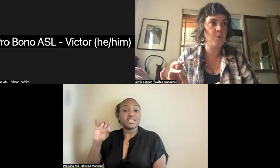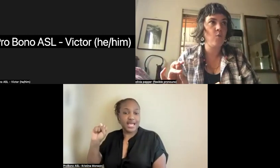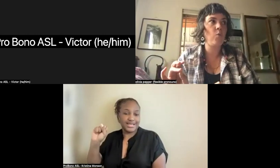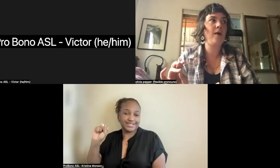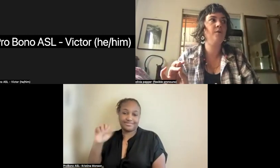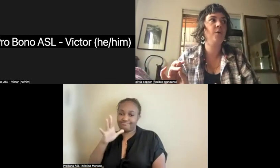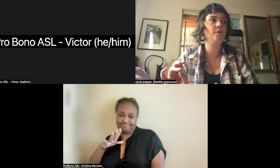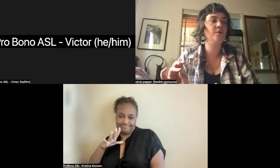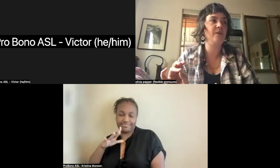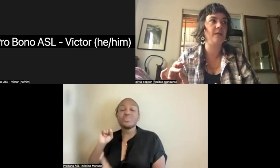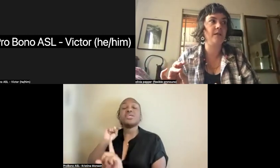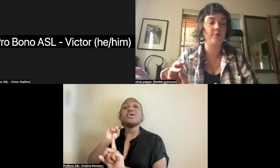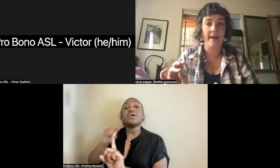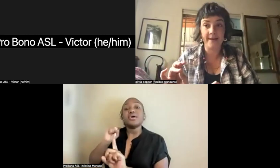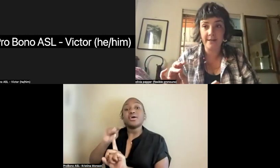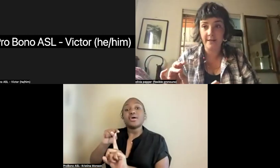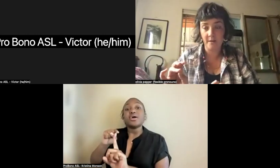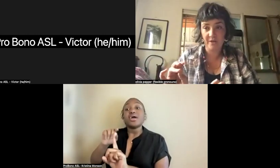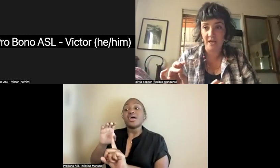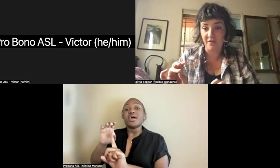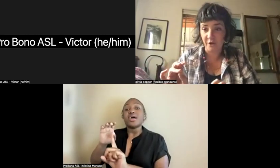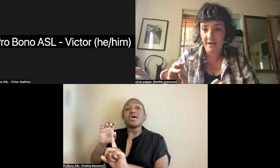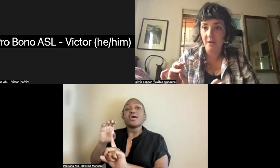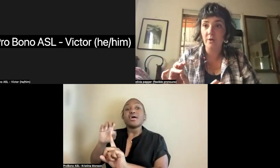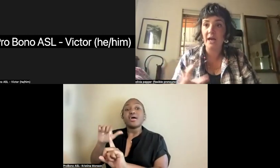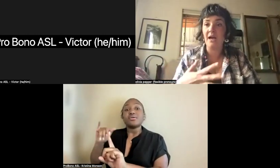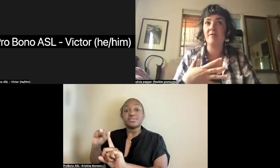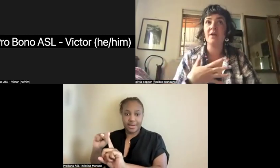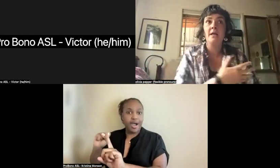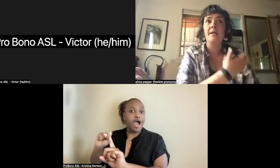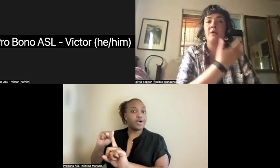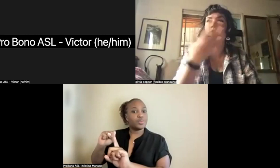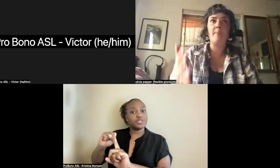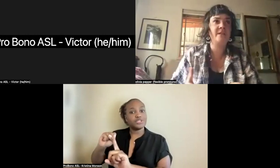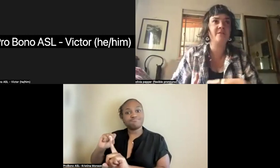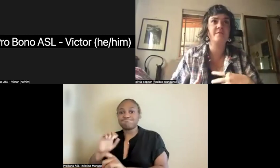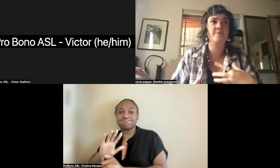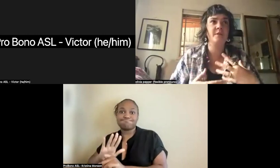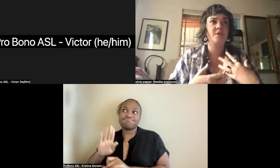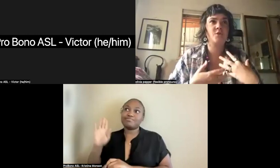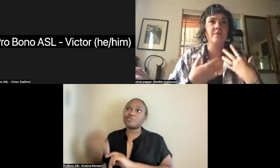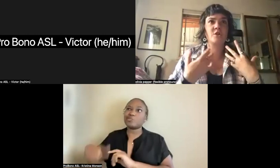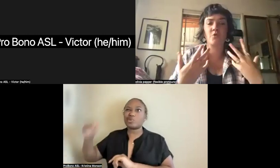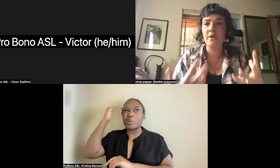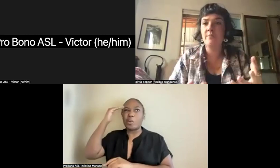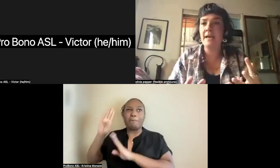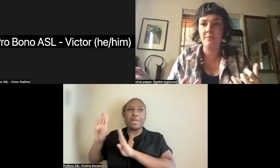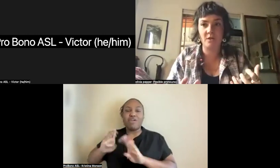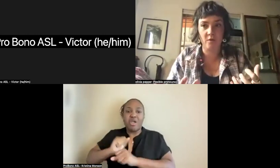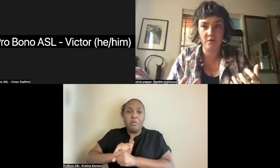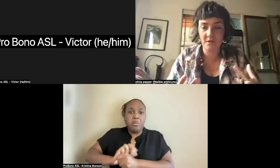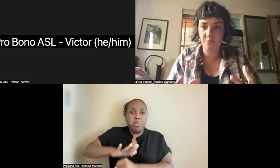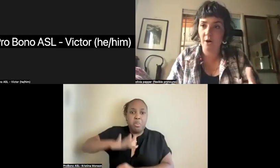well known to be erratic in behavior and would have eruptive sort of screaming